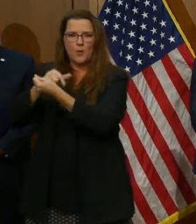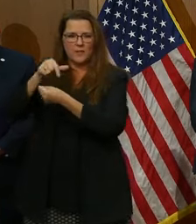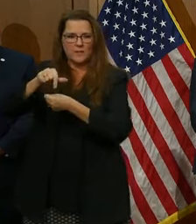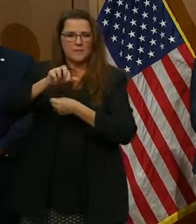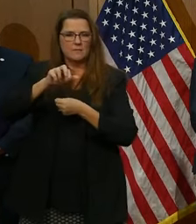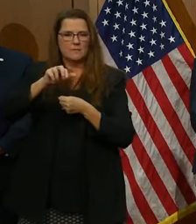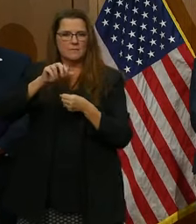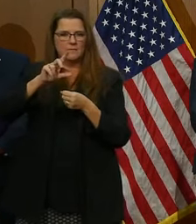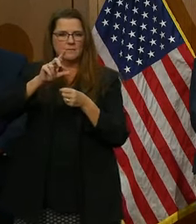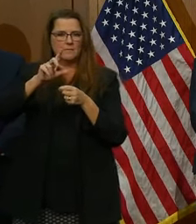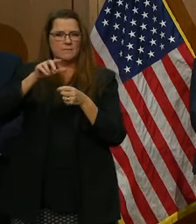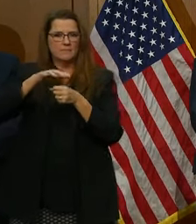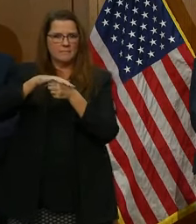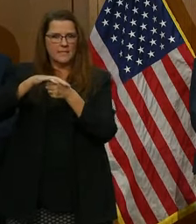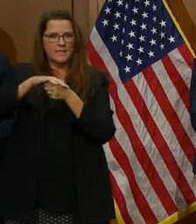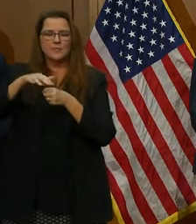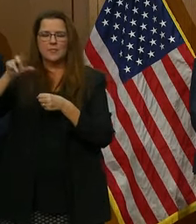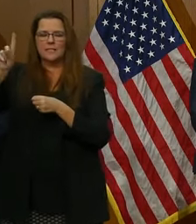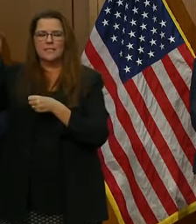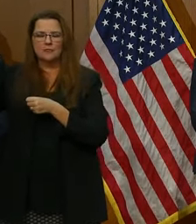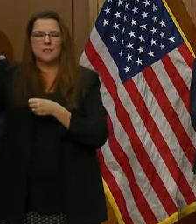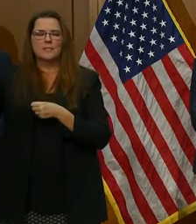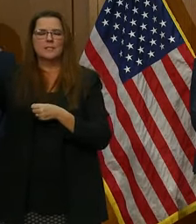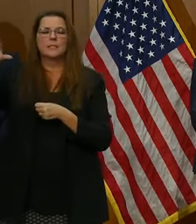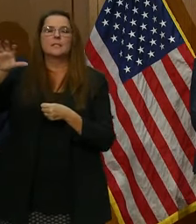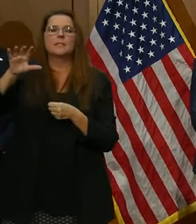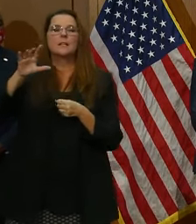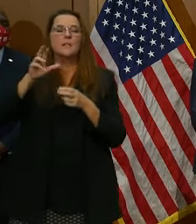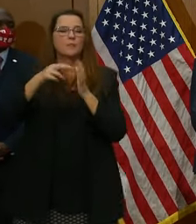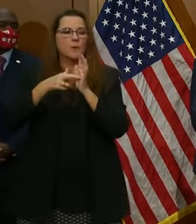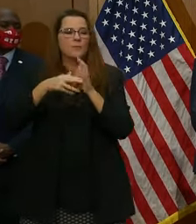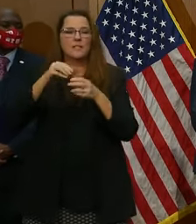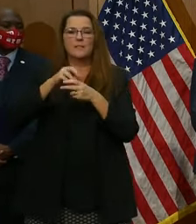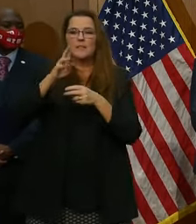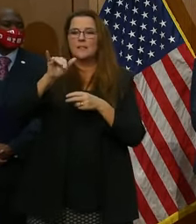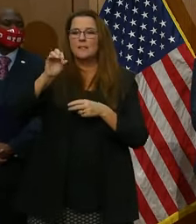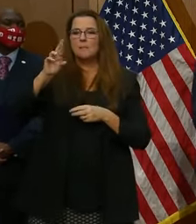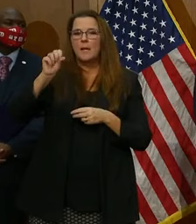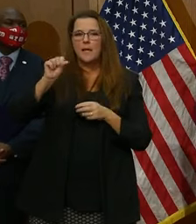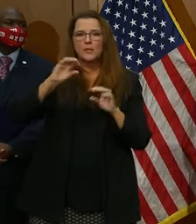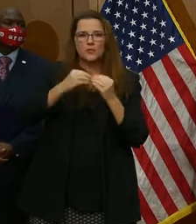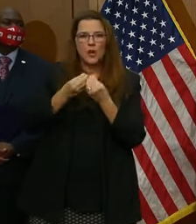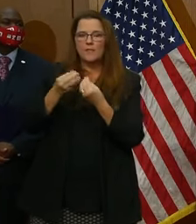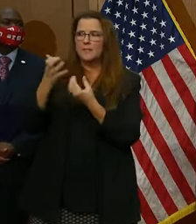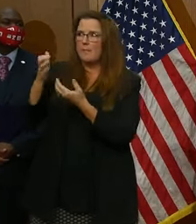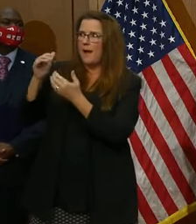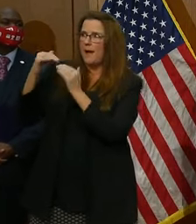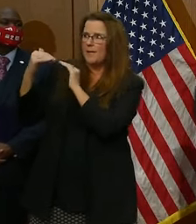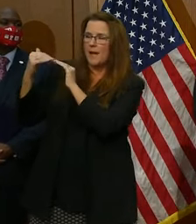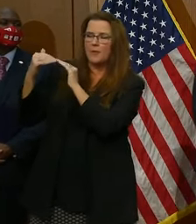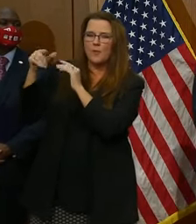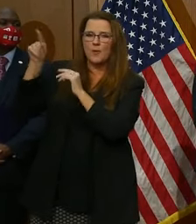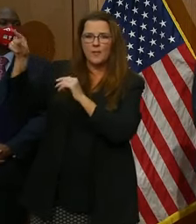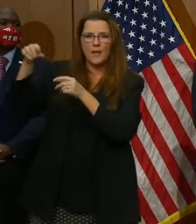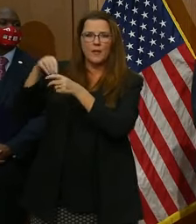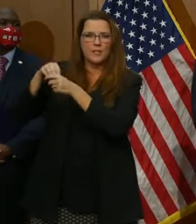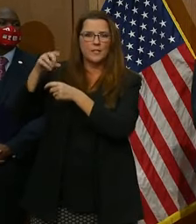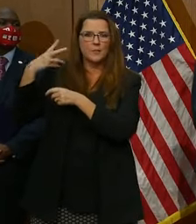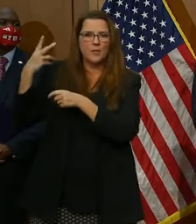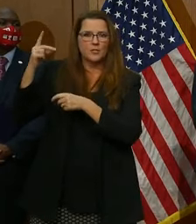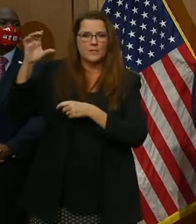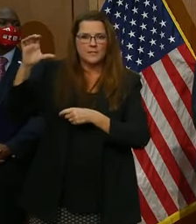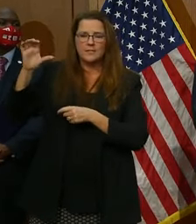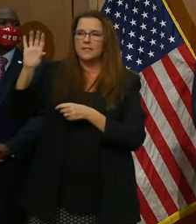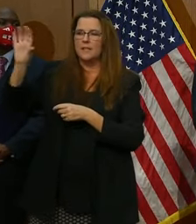in constant communication with district representatives within the mayor's office, with my counterparts there in the district and their emergency management department.